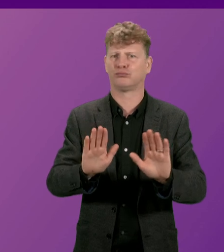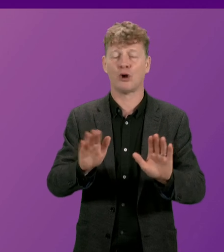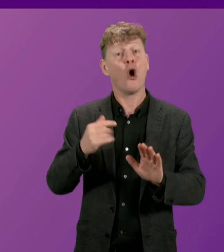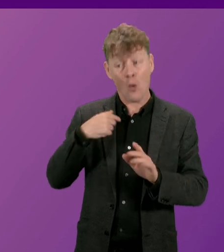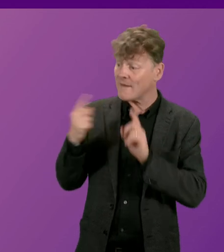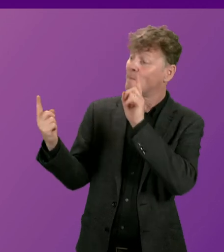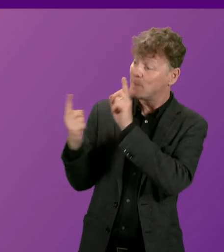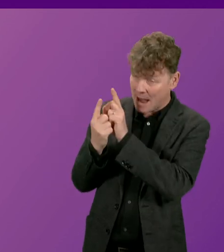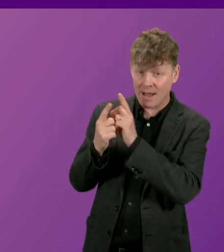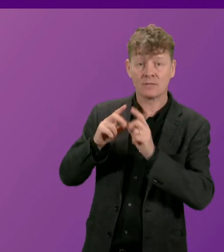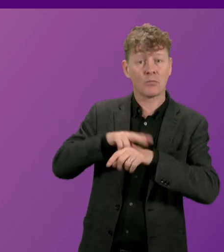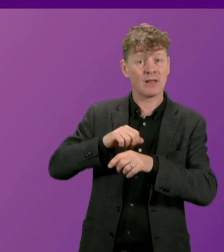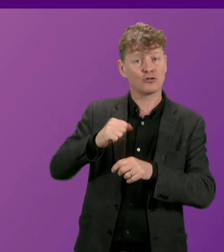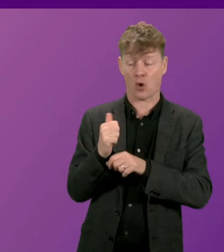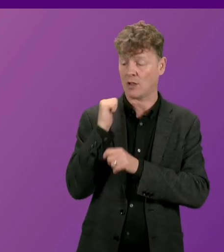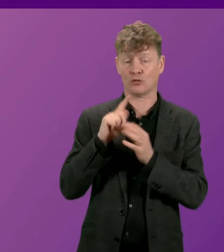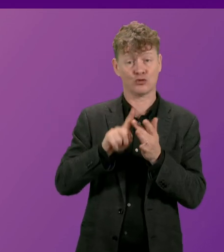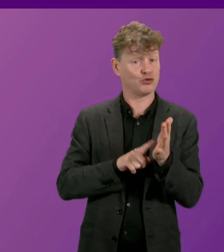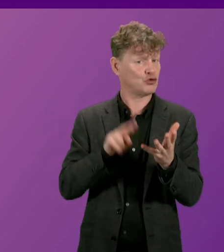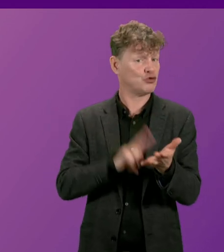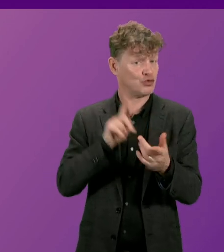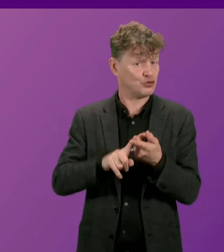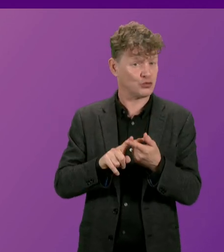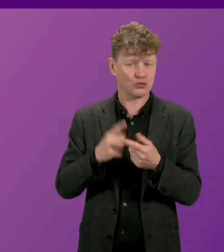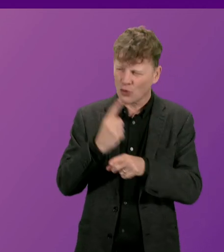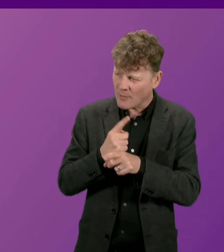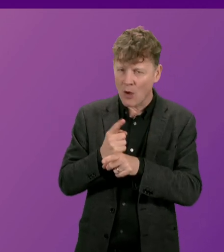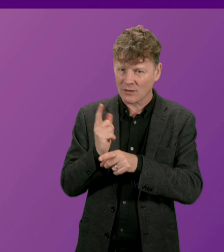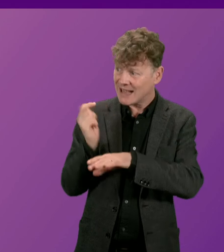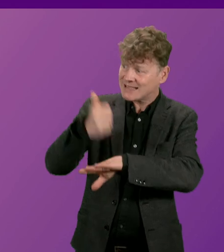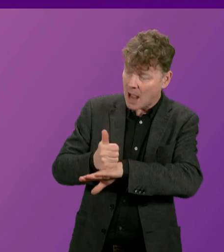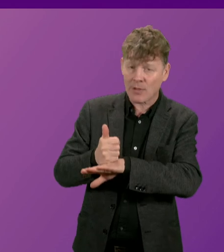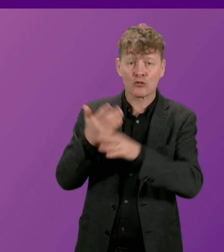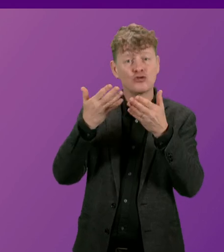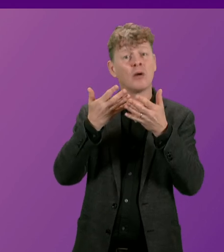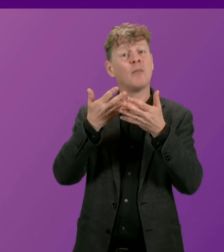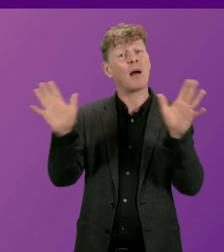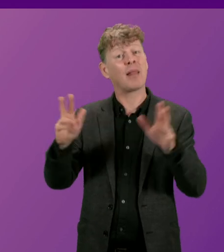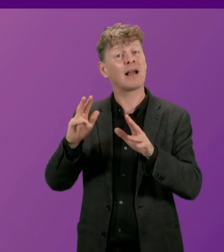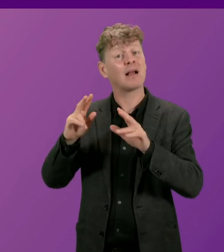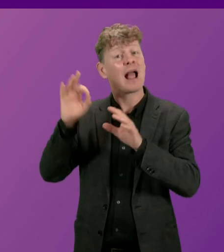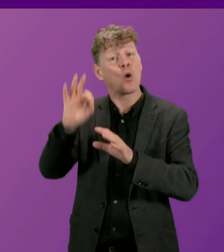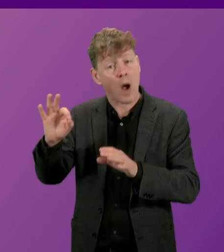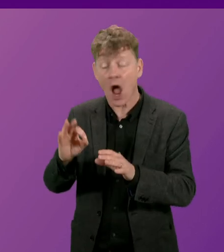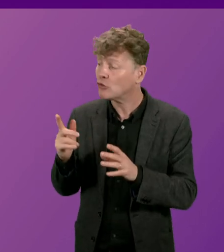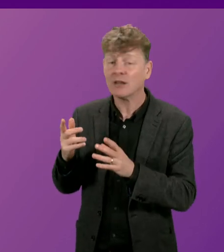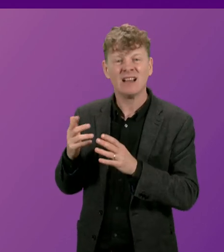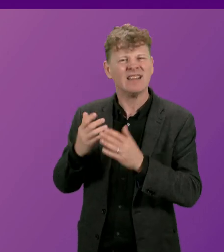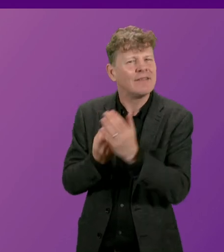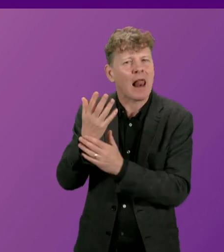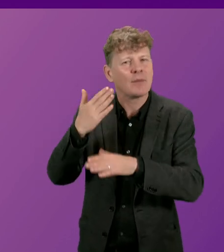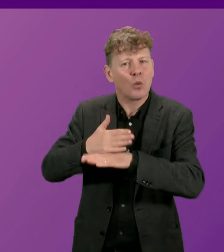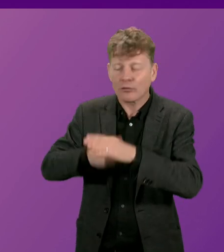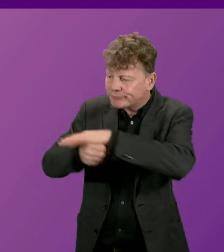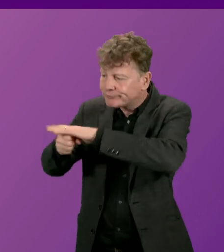met with Police Scotland in June this year to discuss the establishment of the public inquiry and other developing work and had some further engagement with